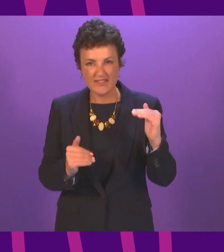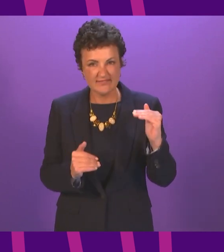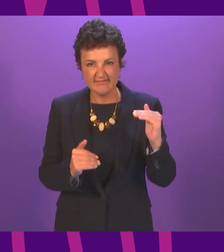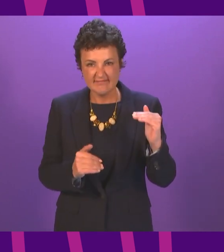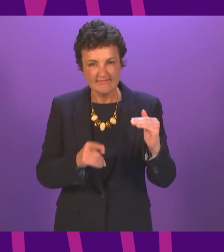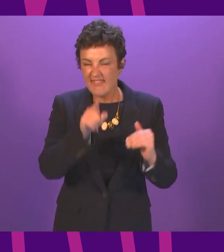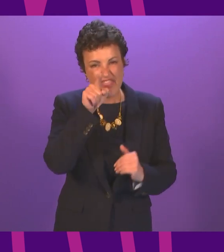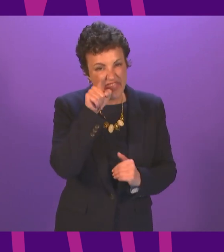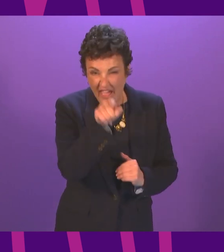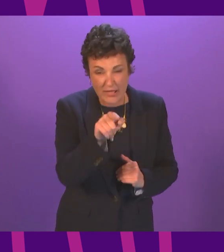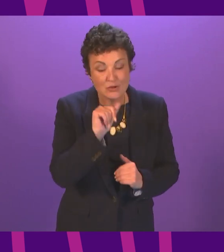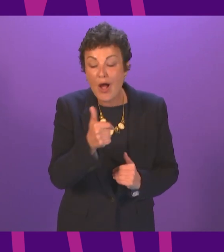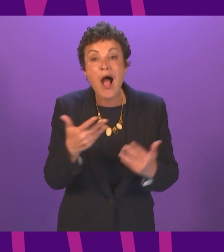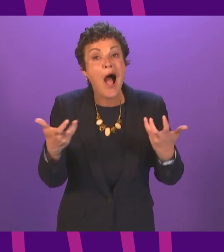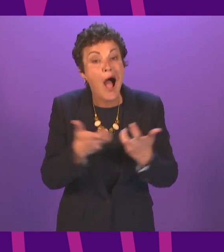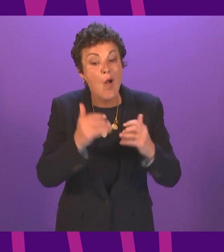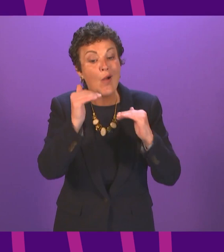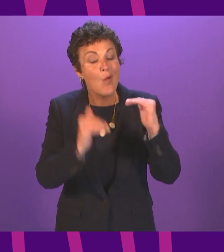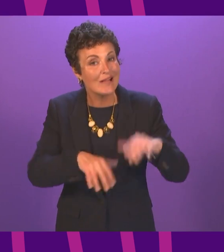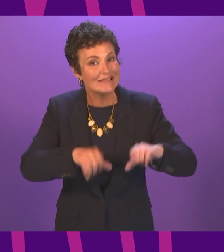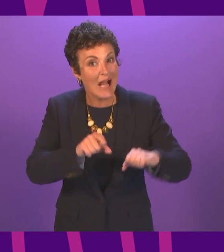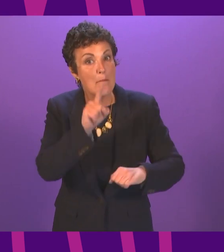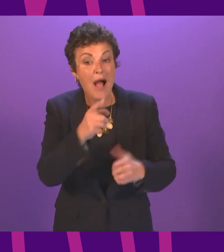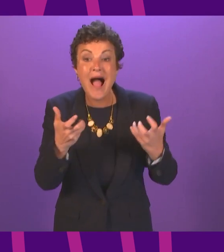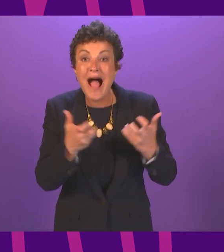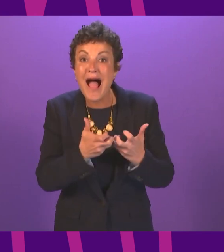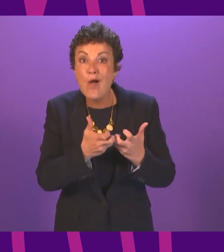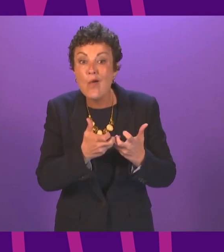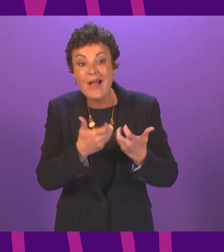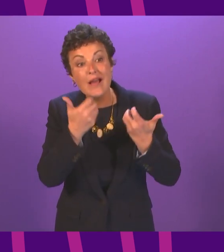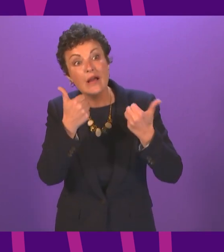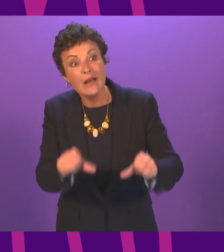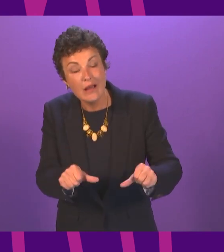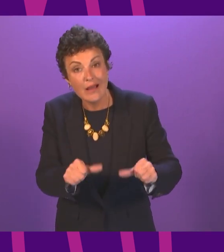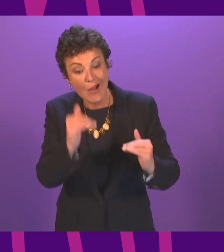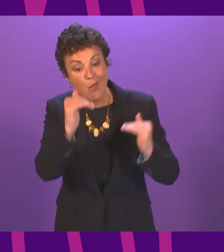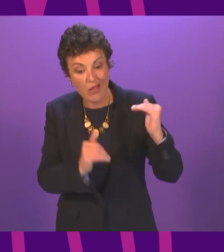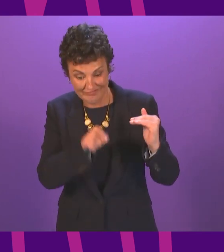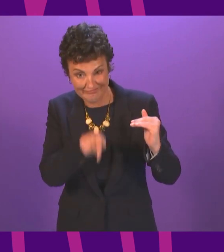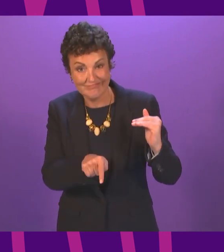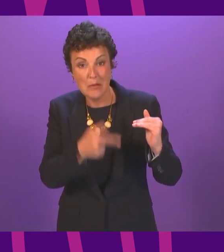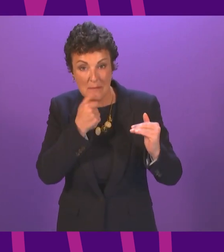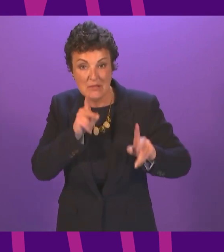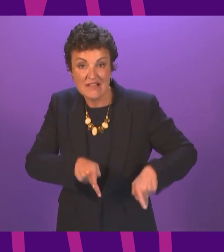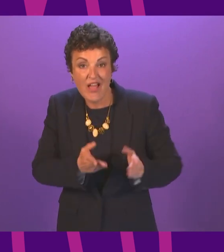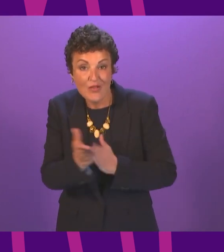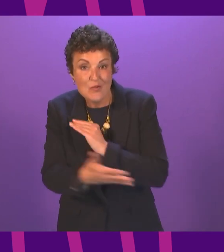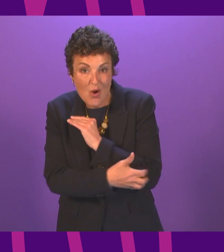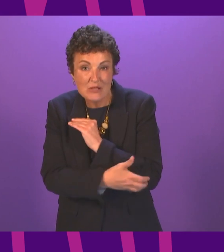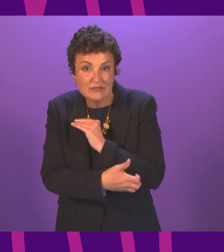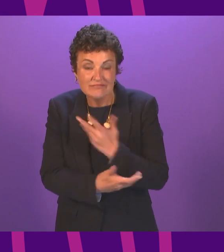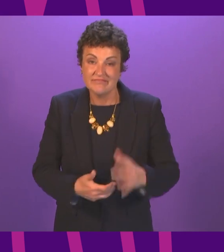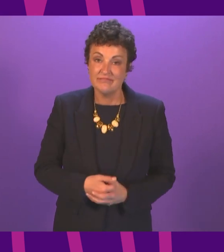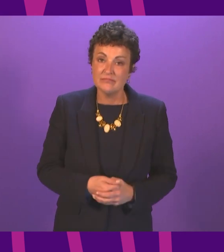it starts but certainly how it ends and no real recovery is possible unless we address the broader inequalities